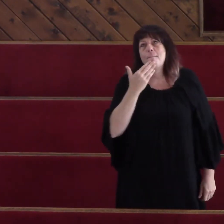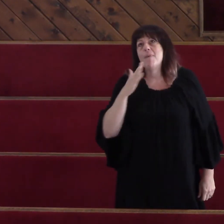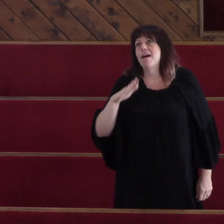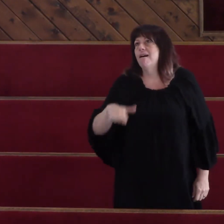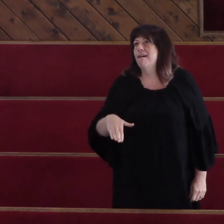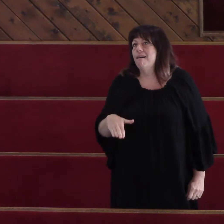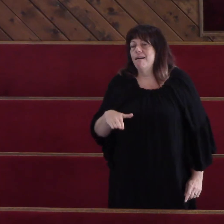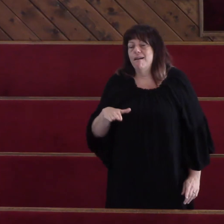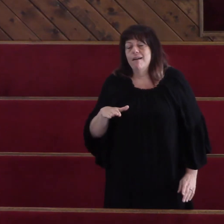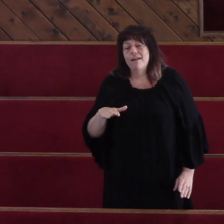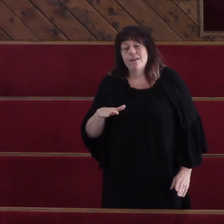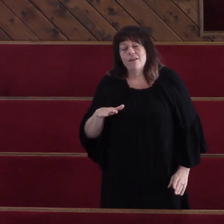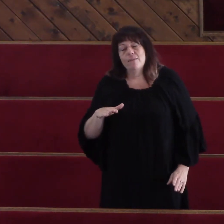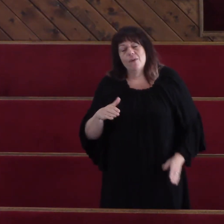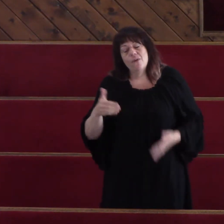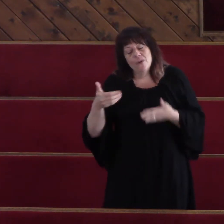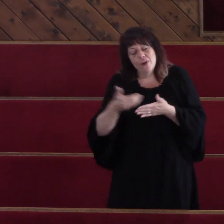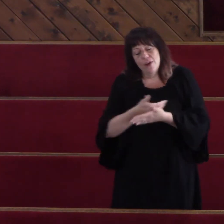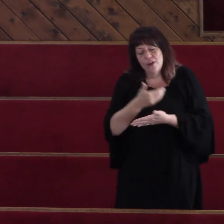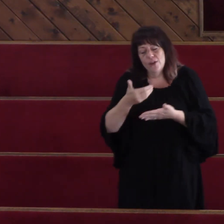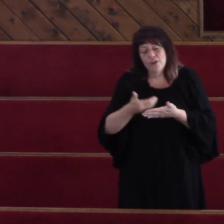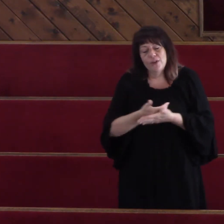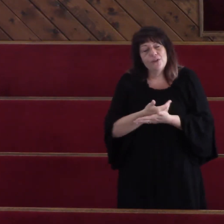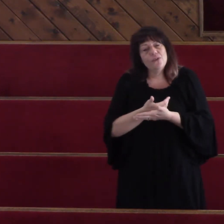love's given